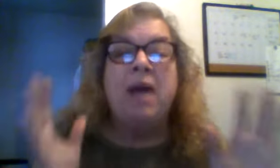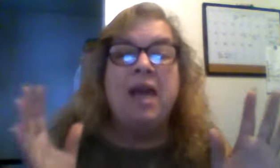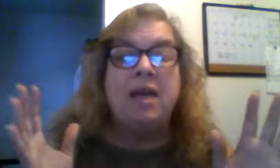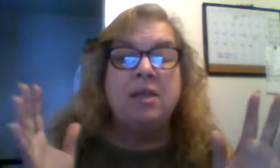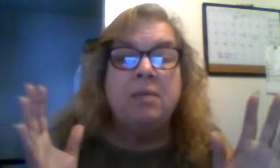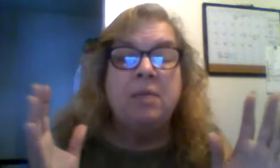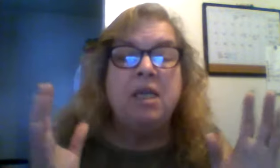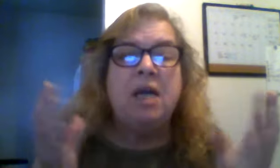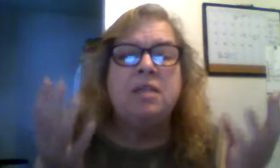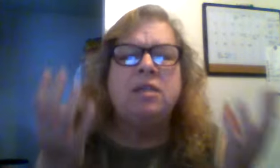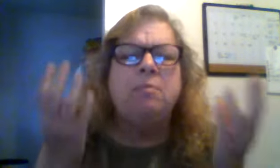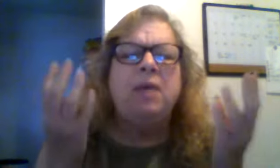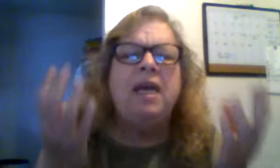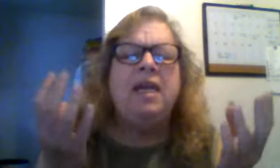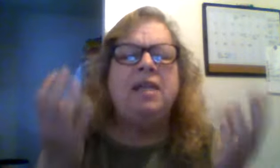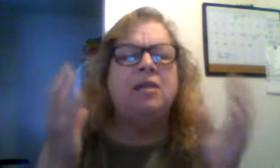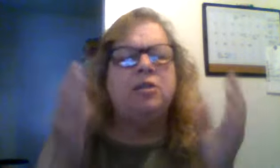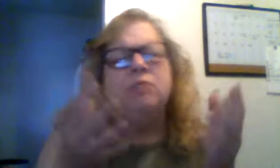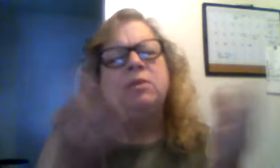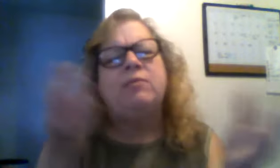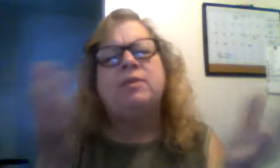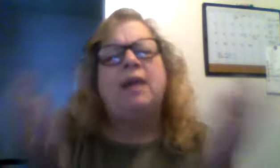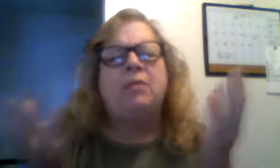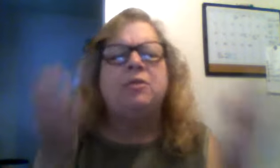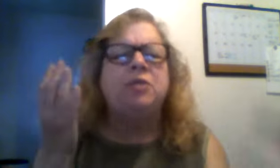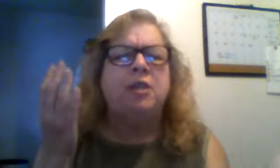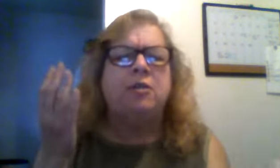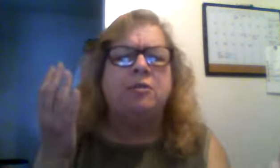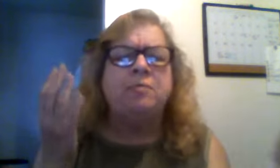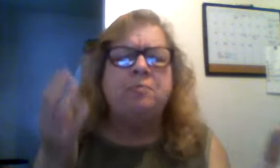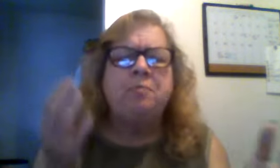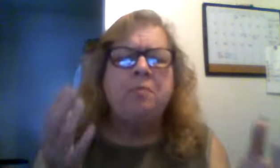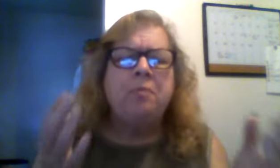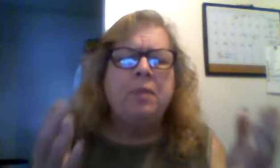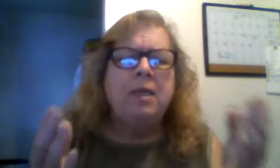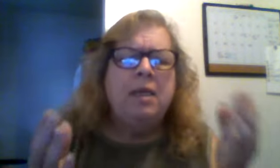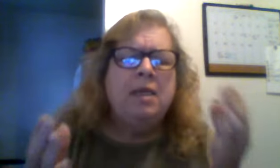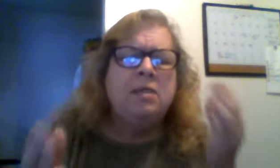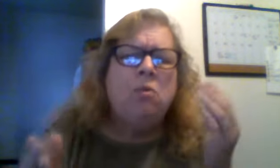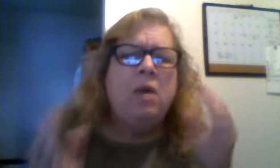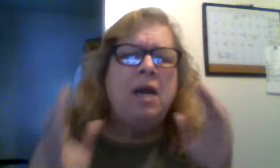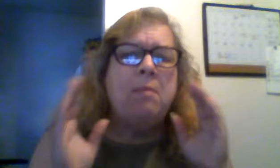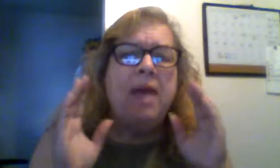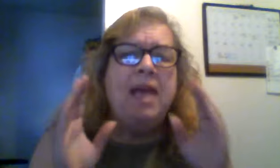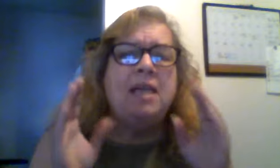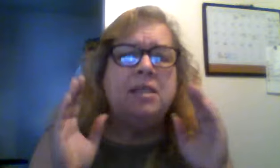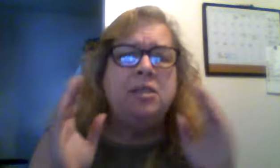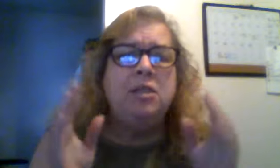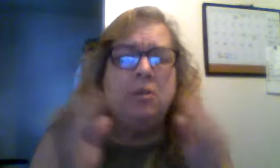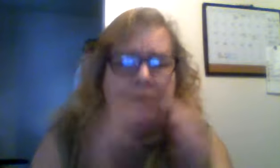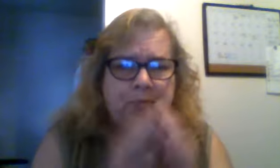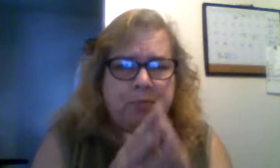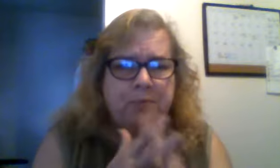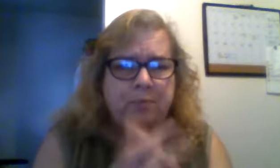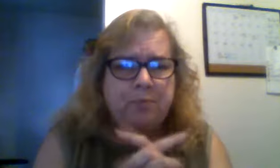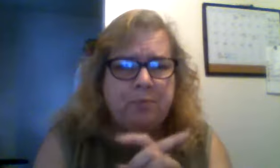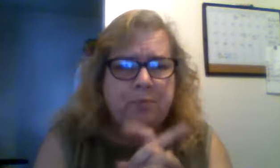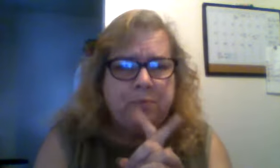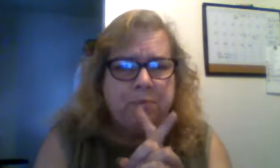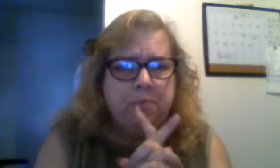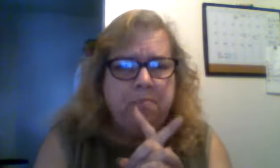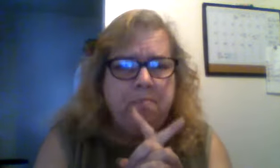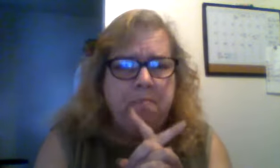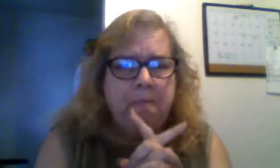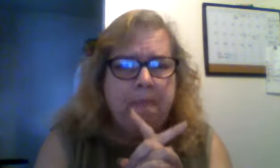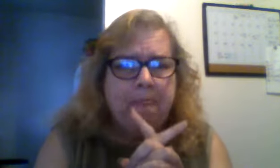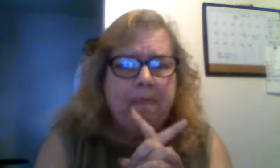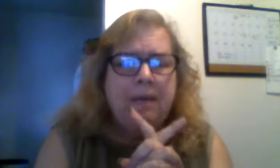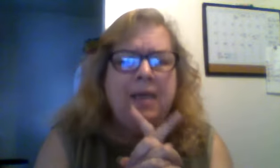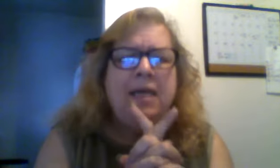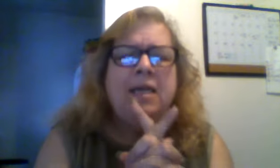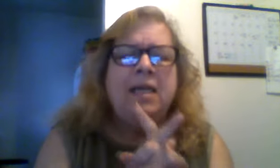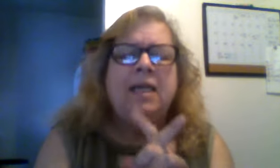bath because the pain there's two different types of jiggers so what i'm asking you in an